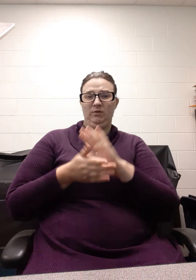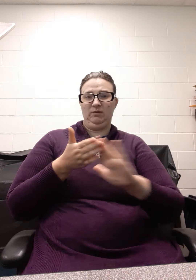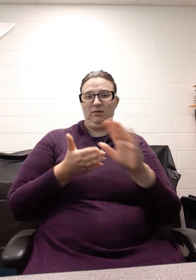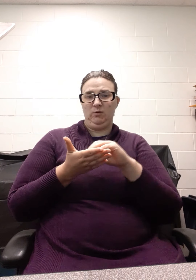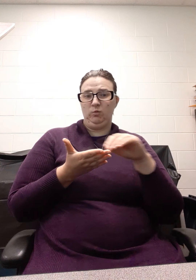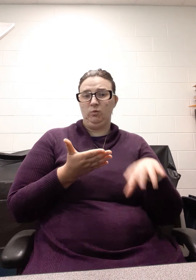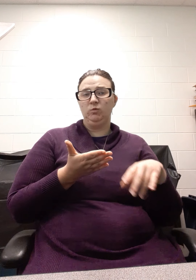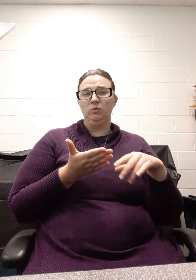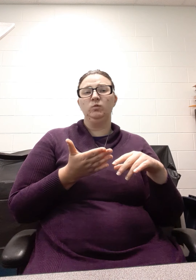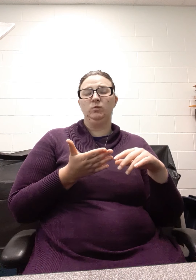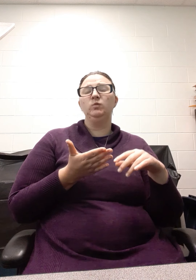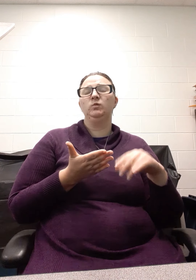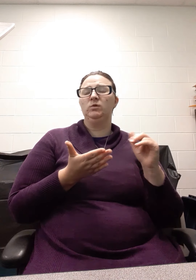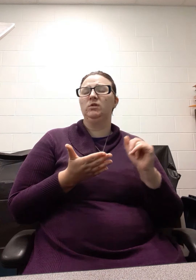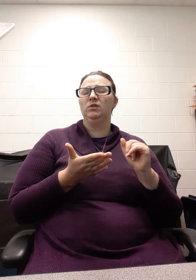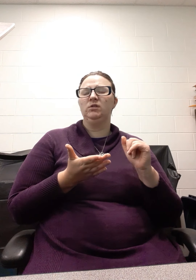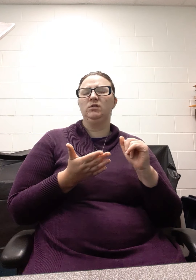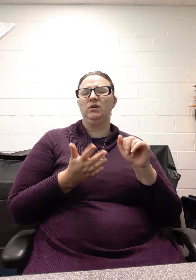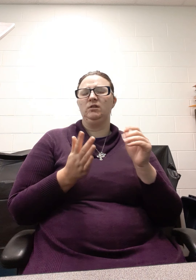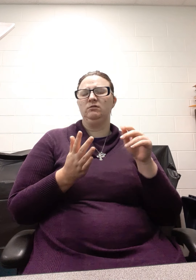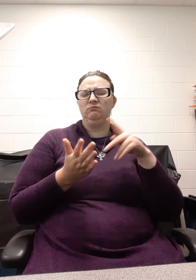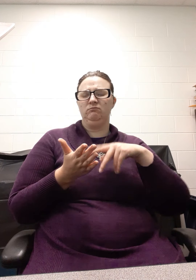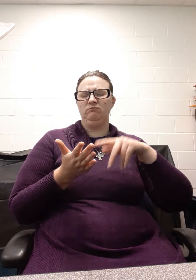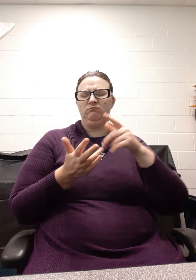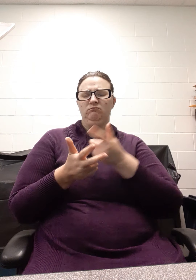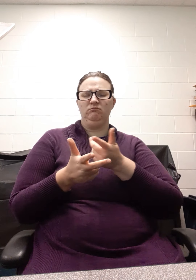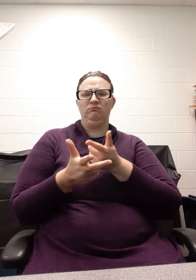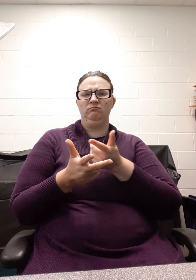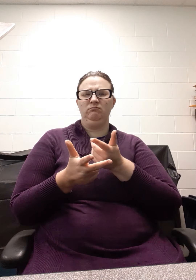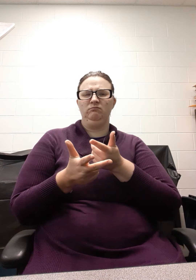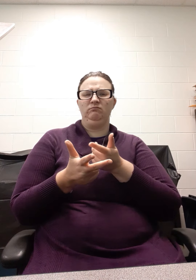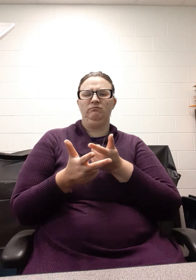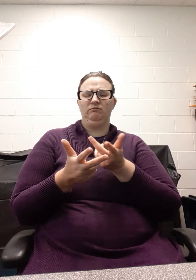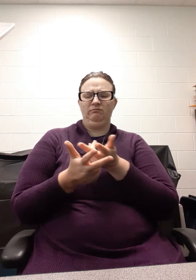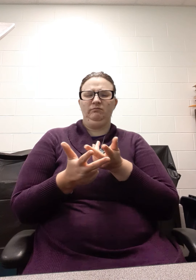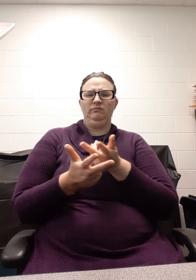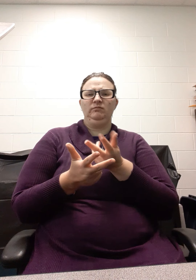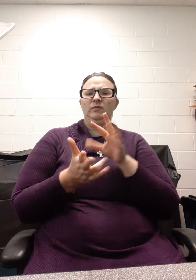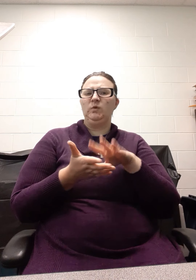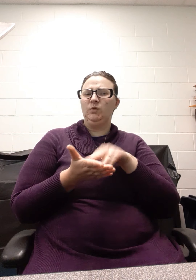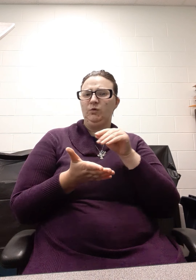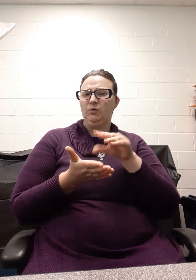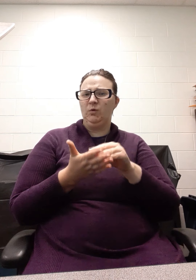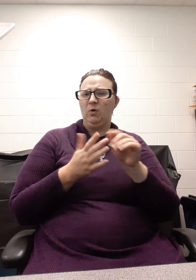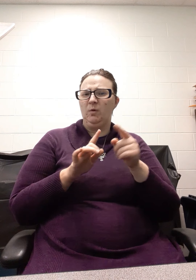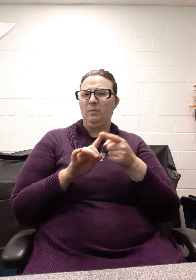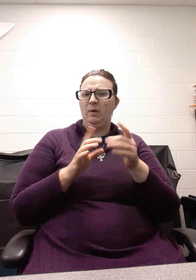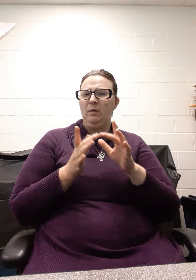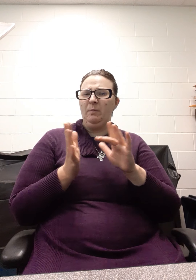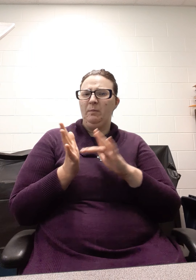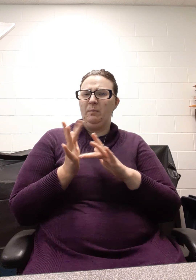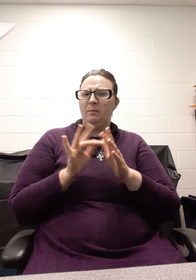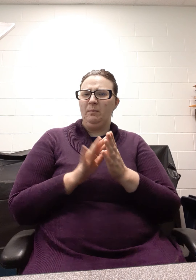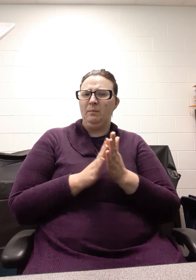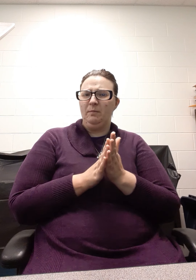you wind through this storybook. And it's a very good Bible gospel presentation at the end.